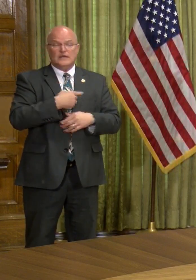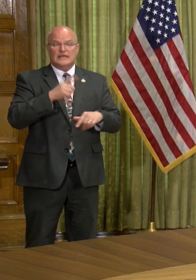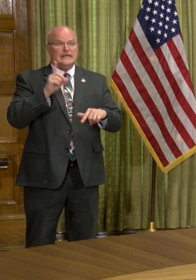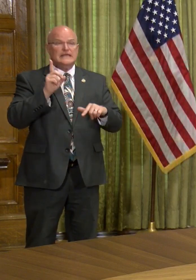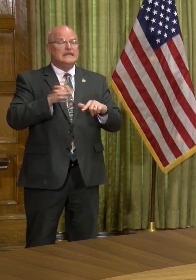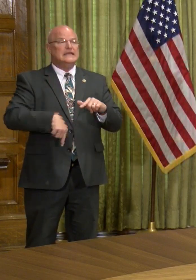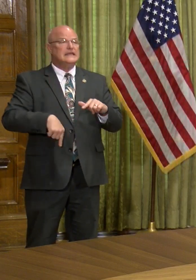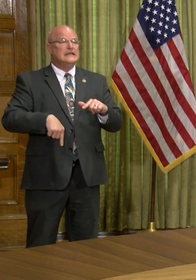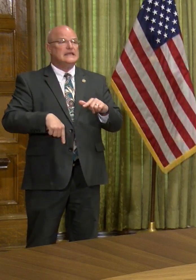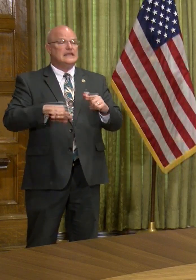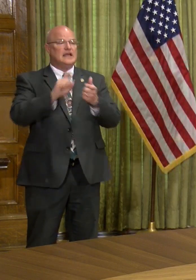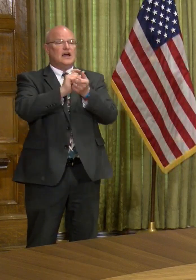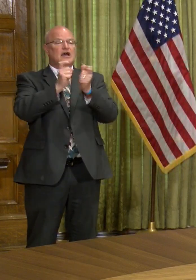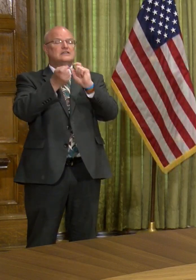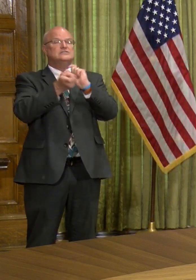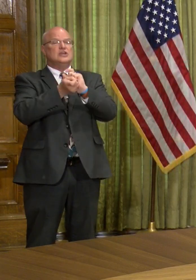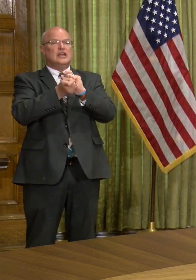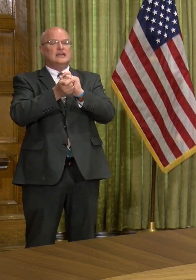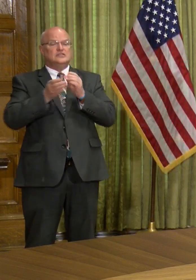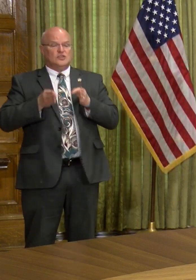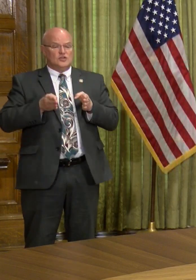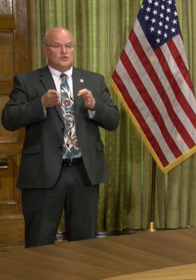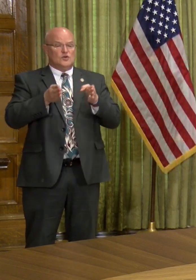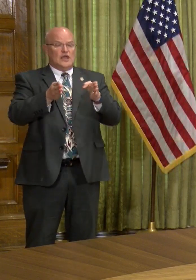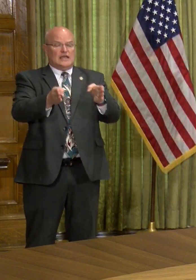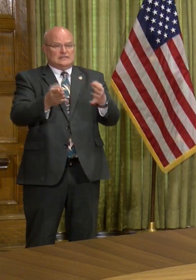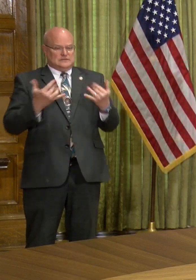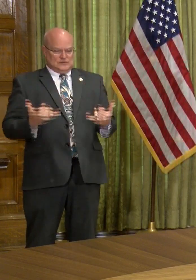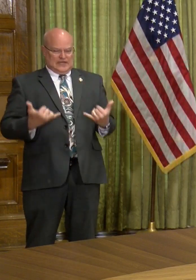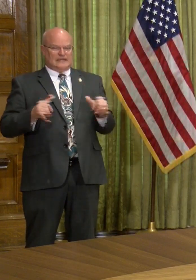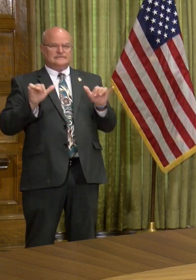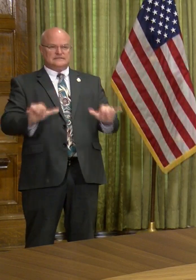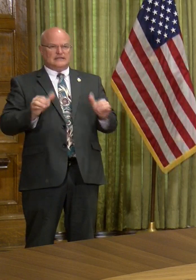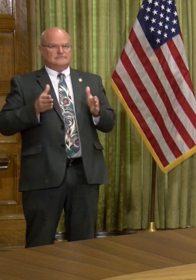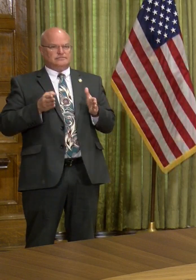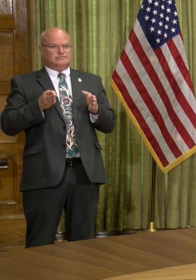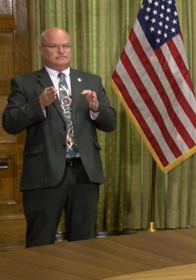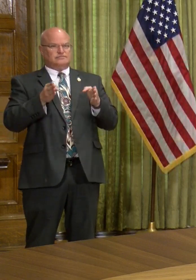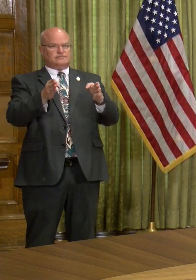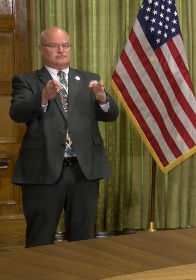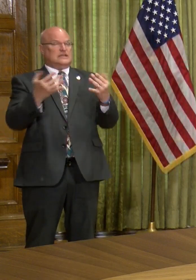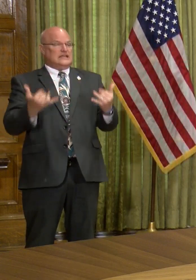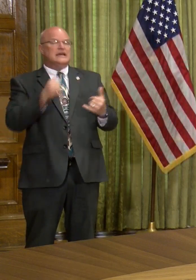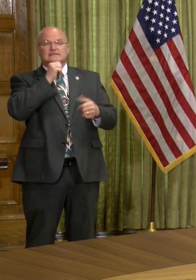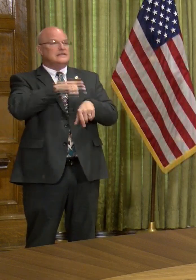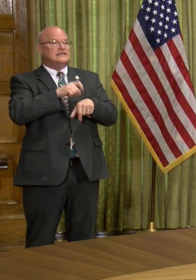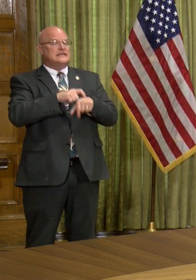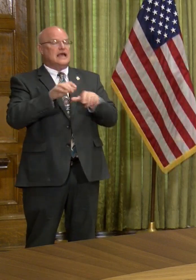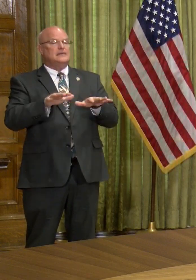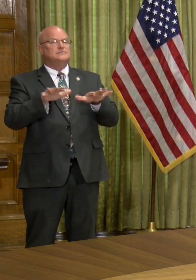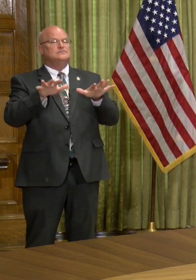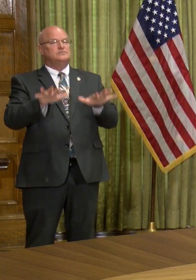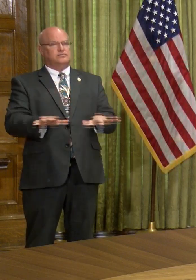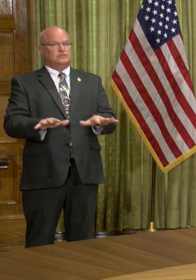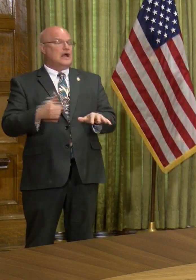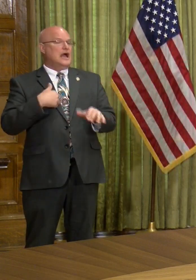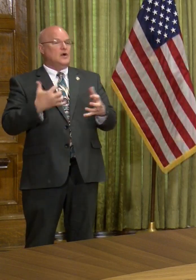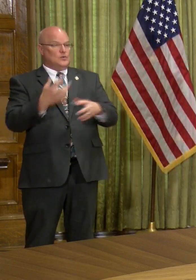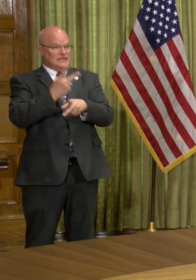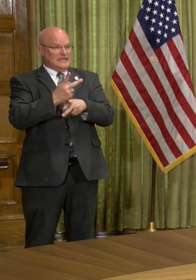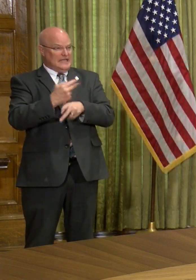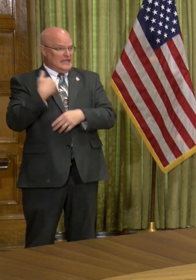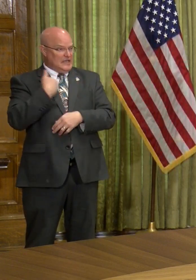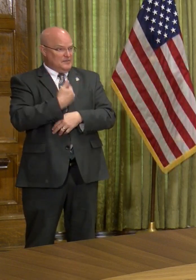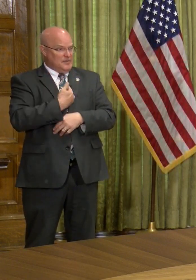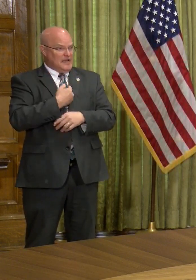change the direction we're going at the present time. Now is not the time to let up. I want to keep